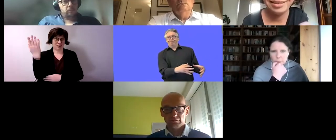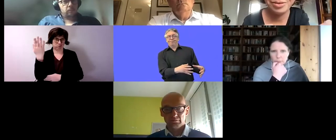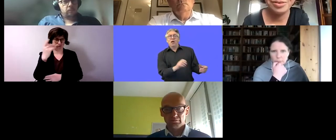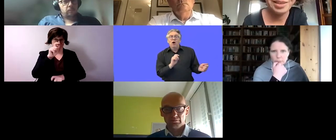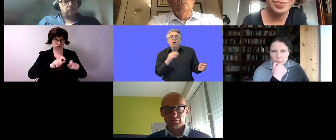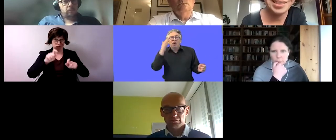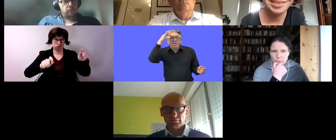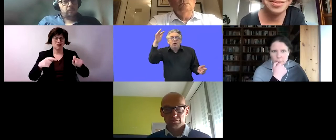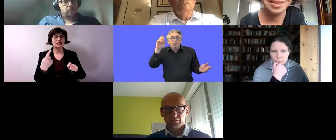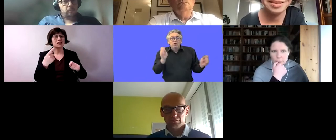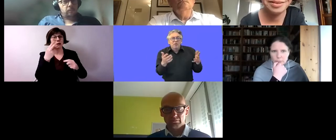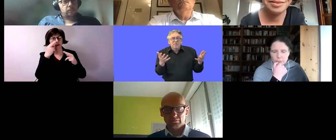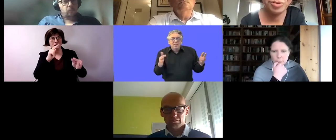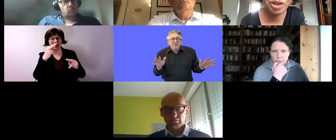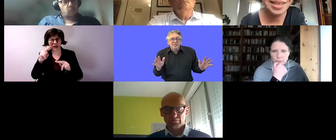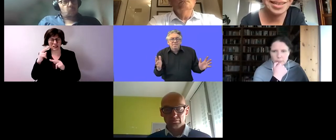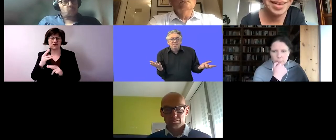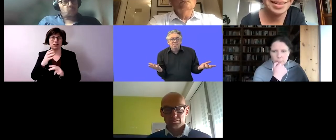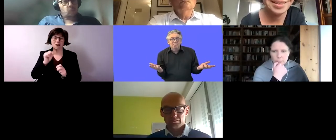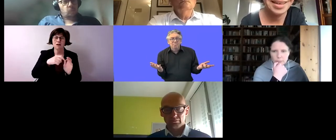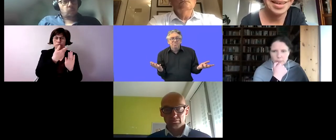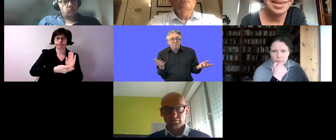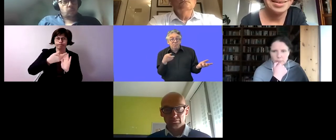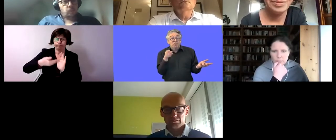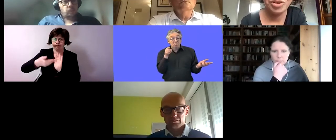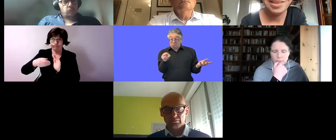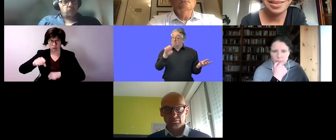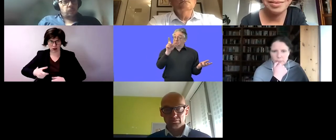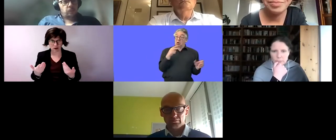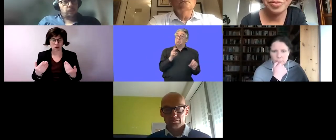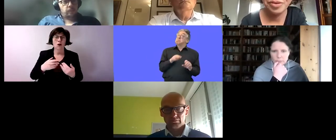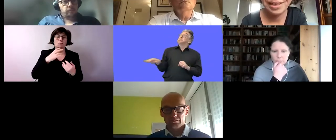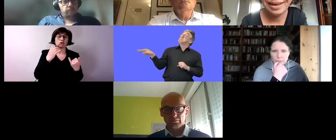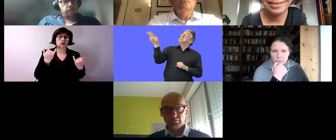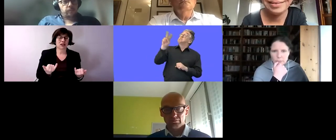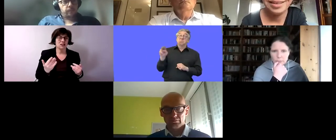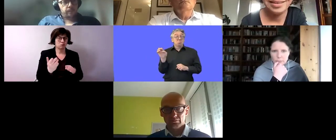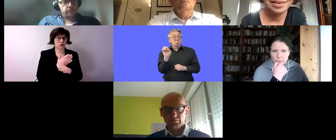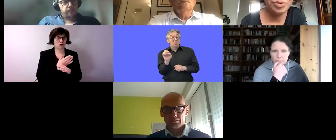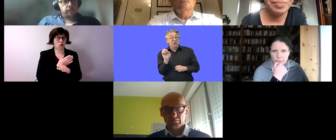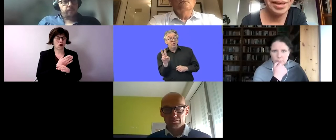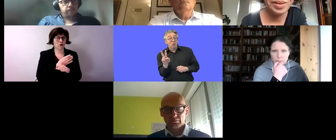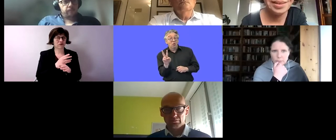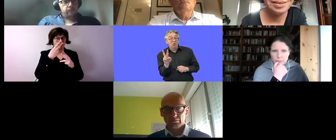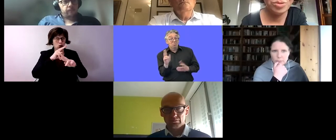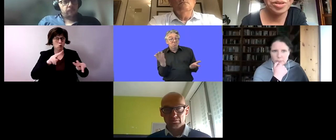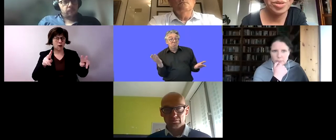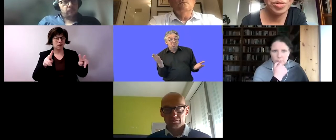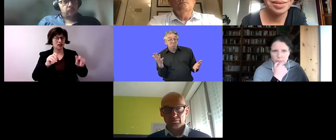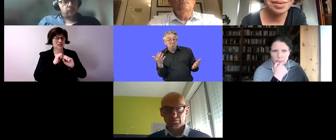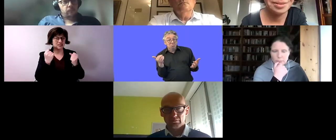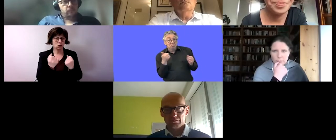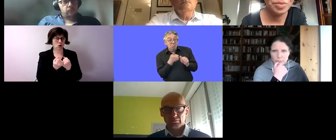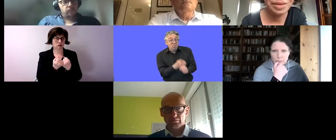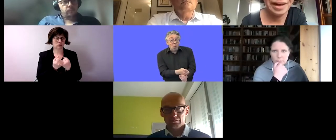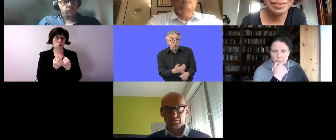important speakers who are going to present their perspective and i'm